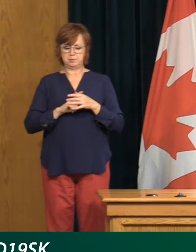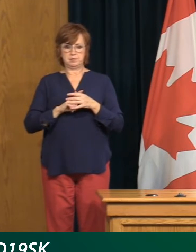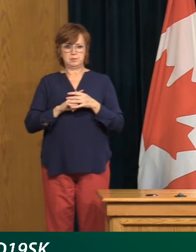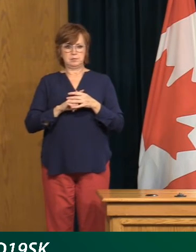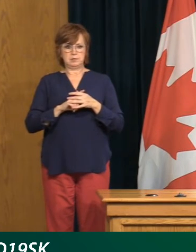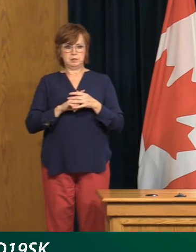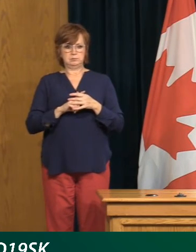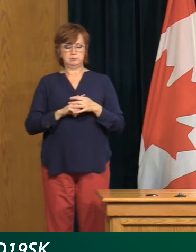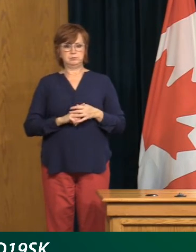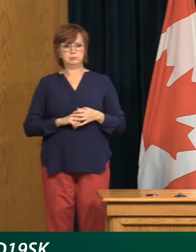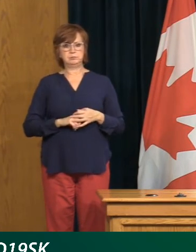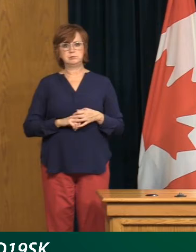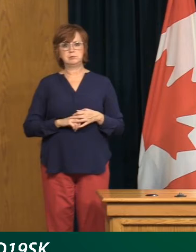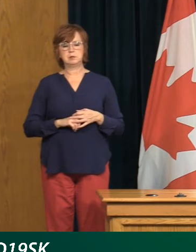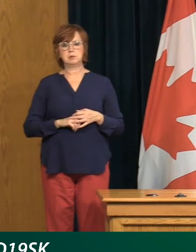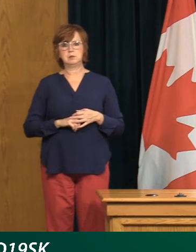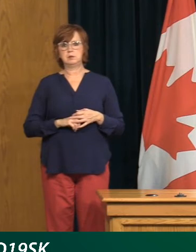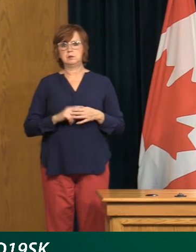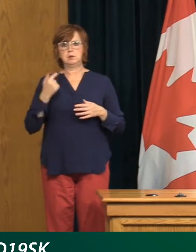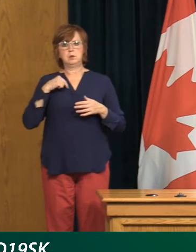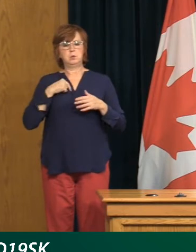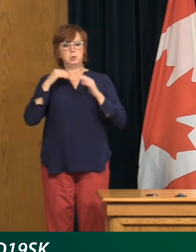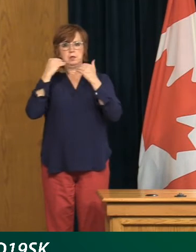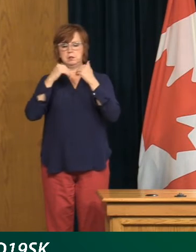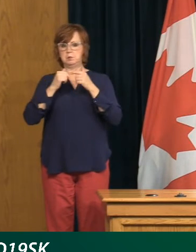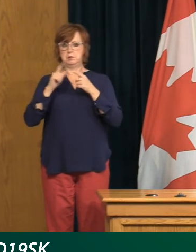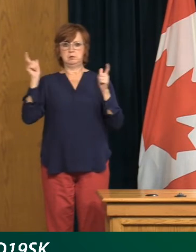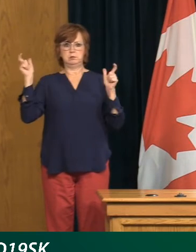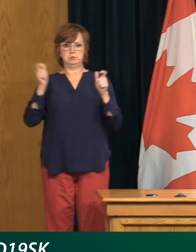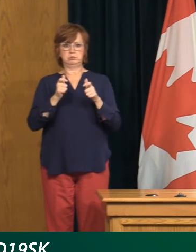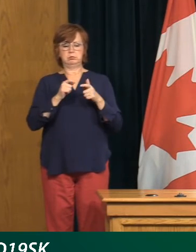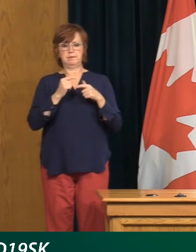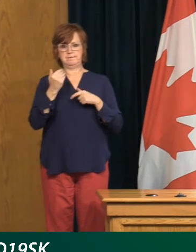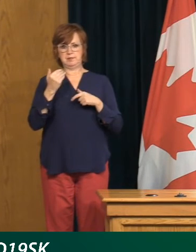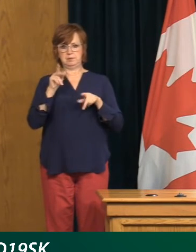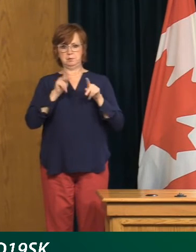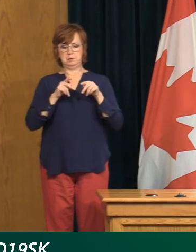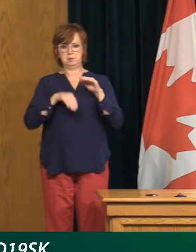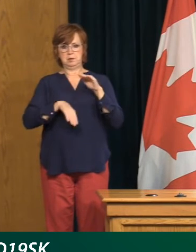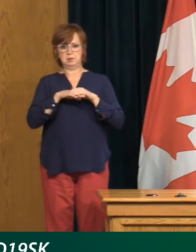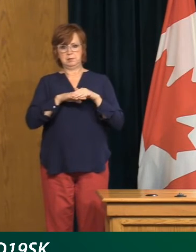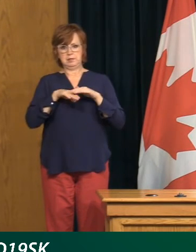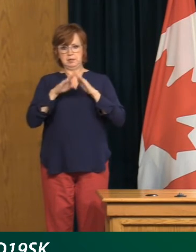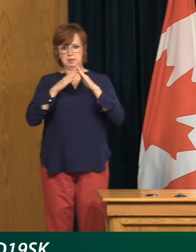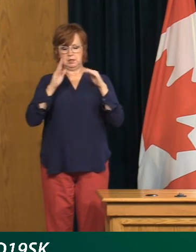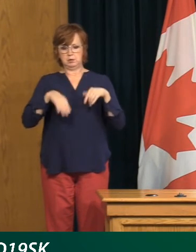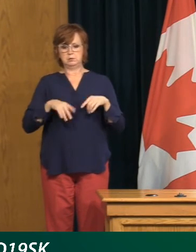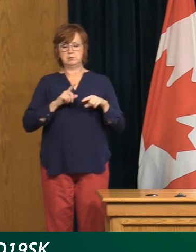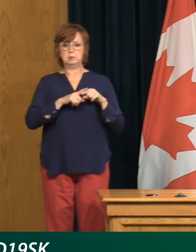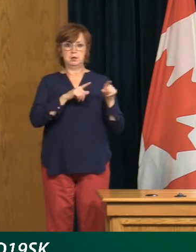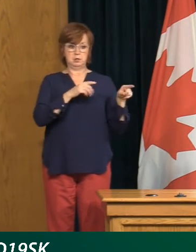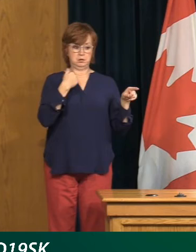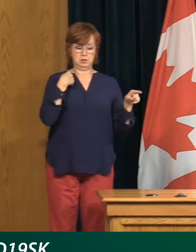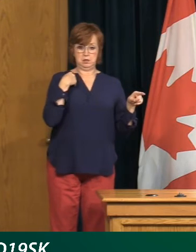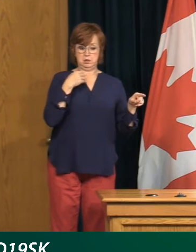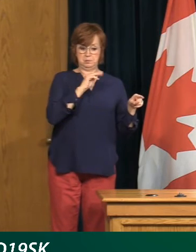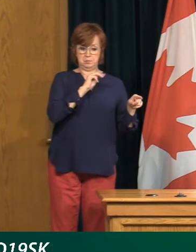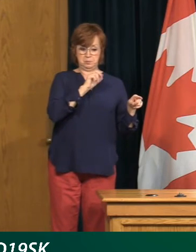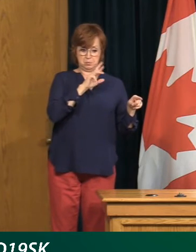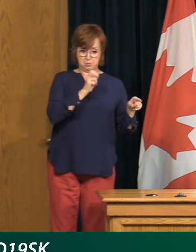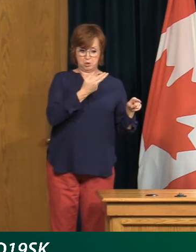gathering limit for households down to 15. But again, I think what we saw in March, April was that